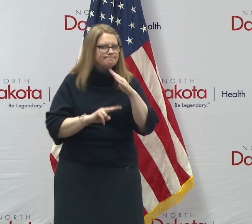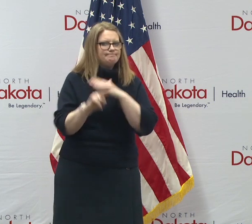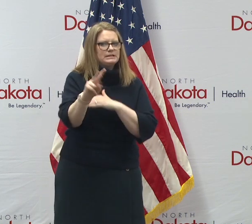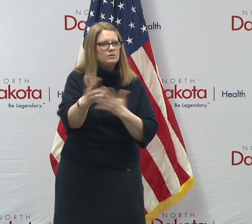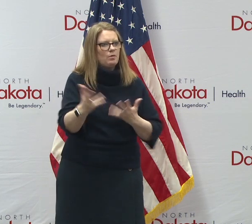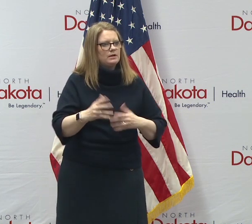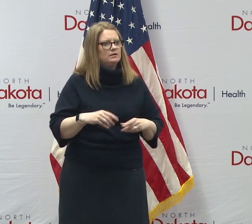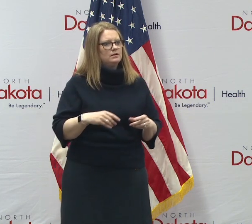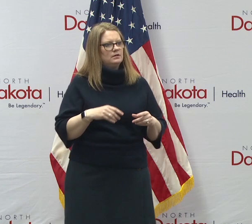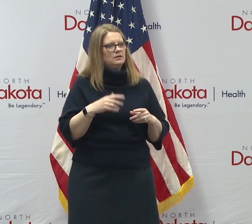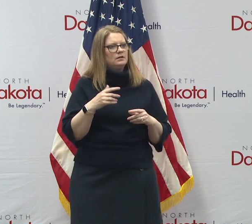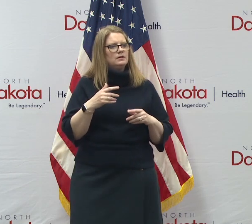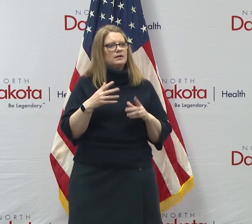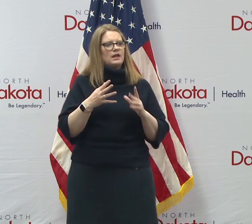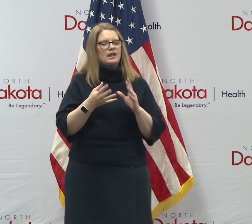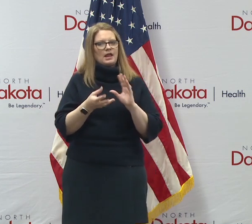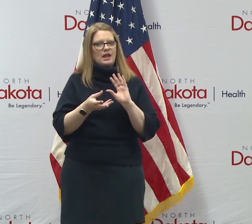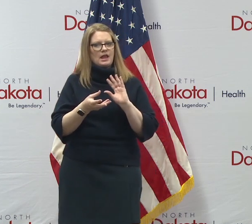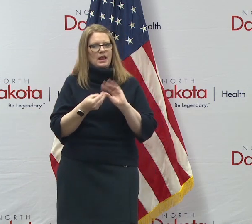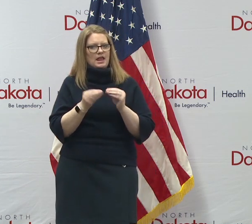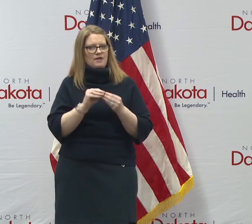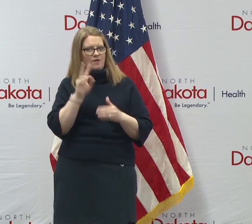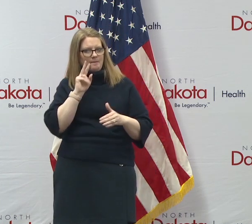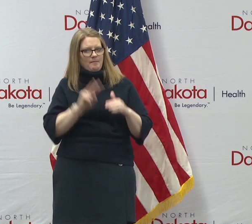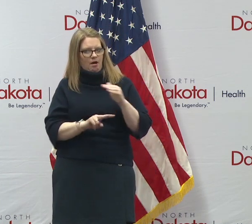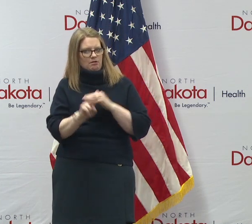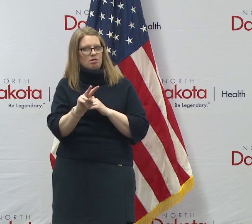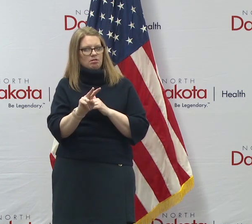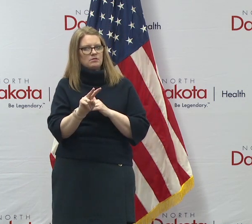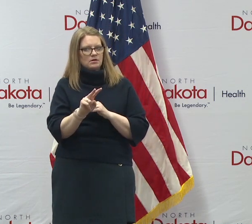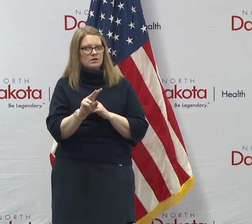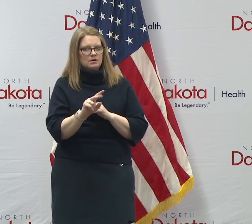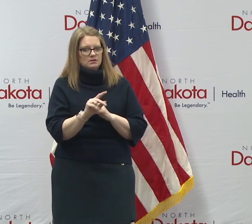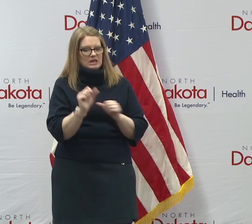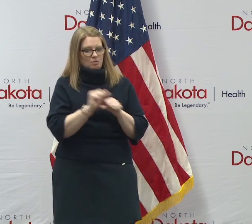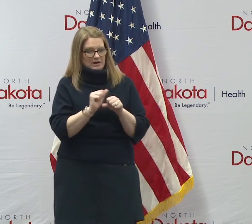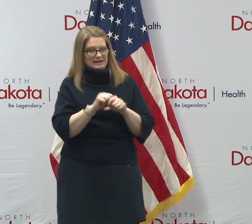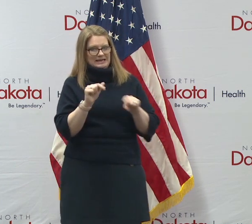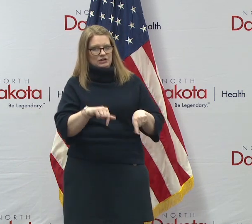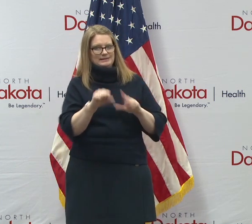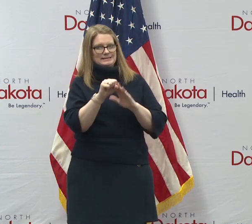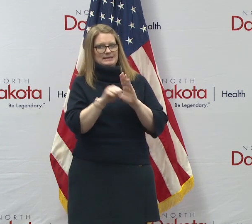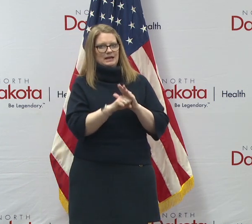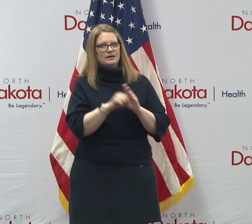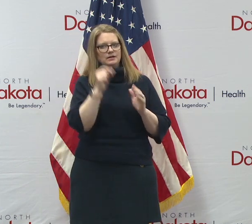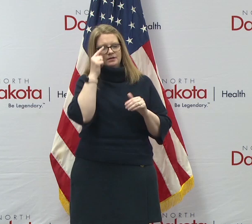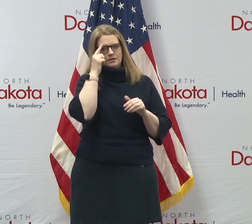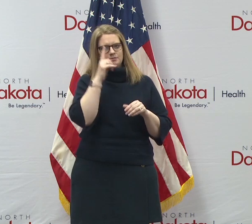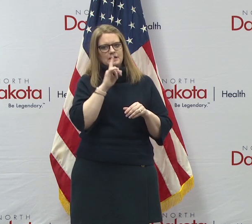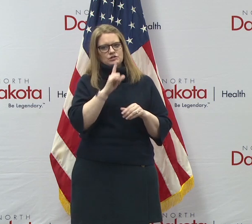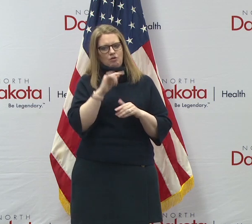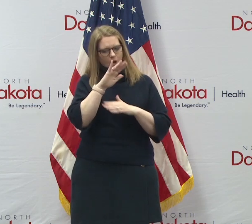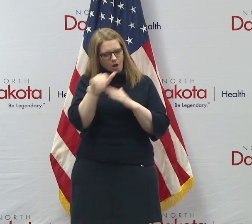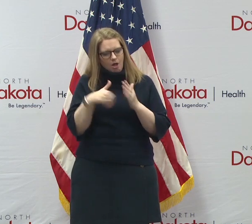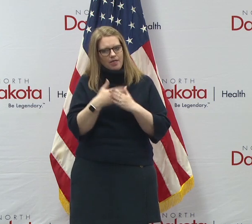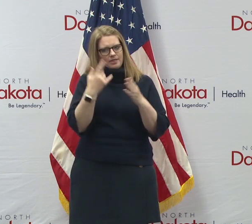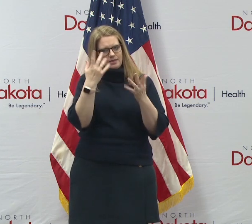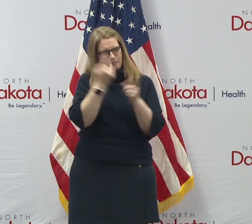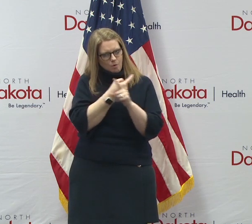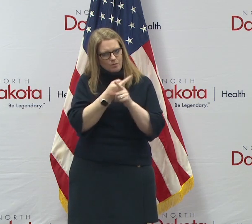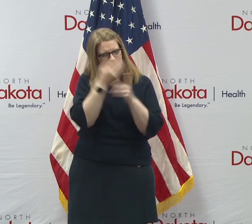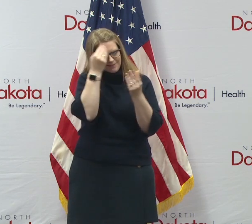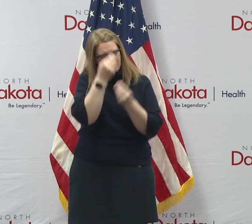Uh, well, we have a model, uh, which we're working on, you know, here in the state, but we're working to make sure we get all the right inputs into it. As I said,